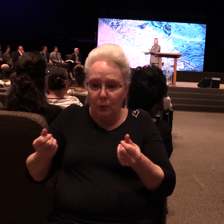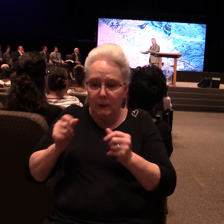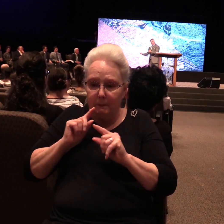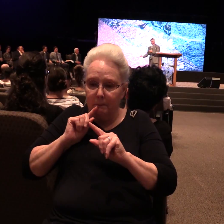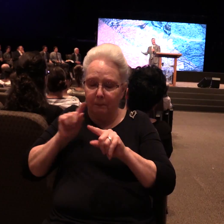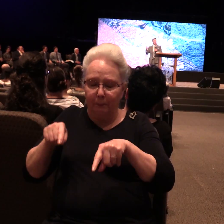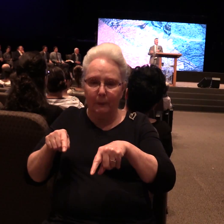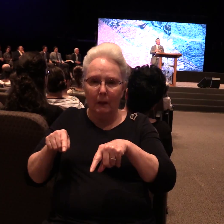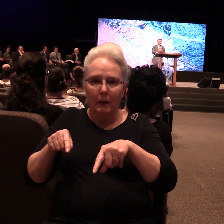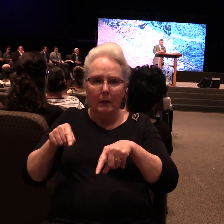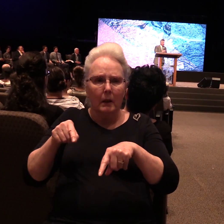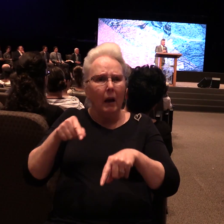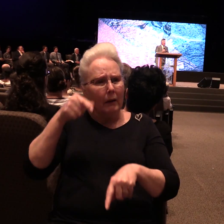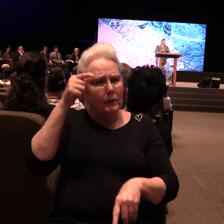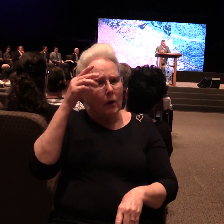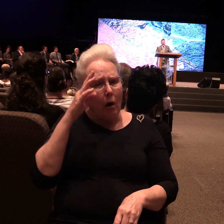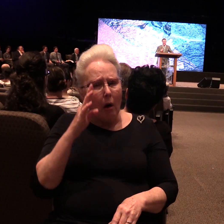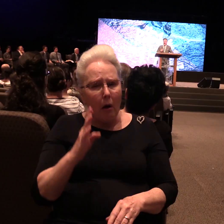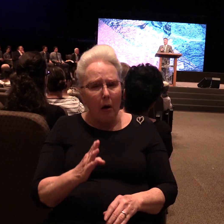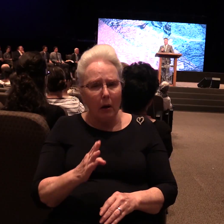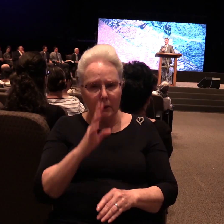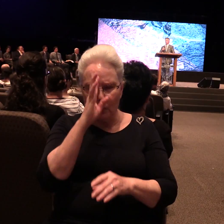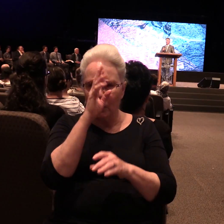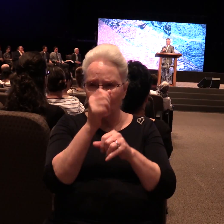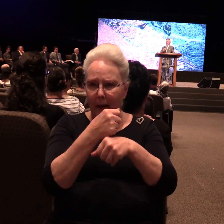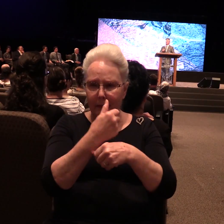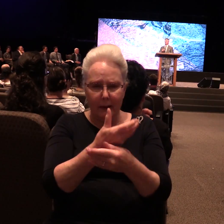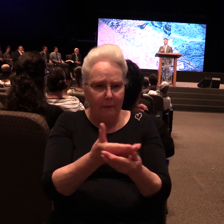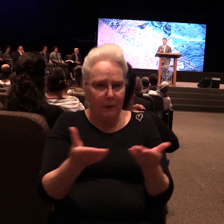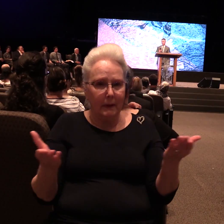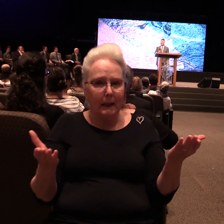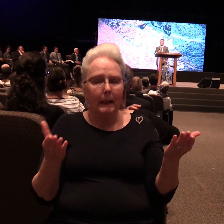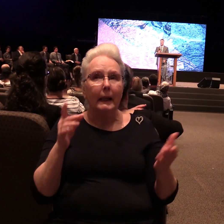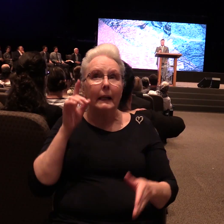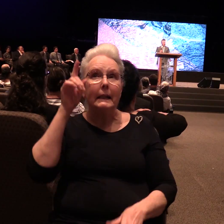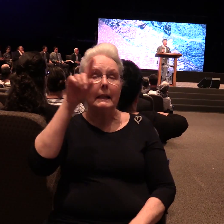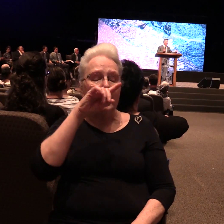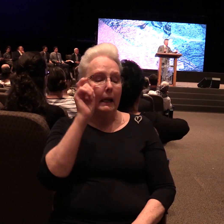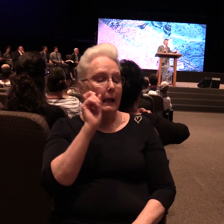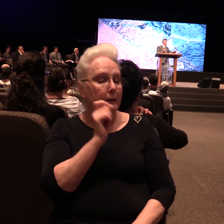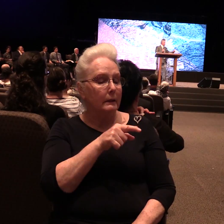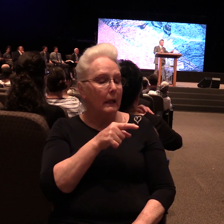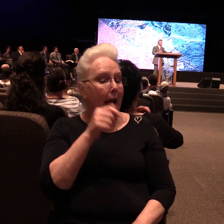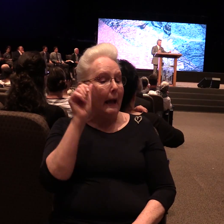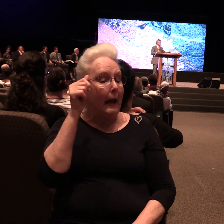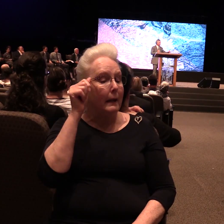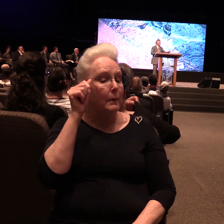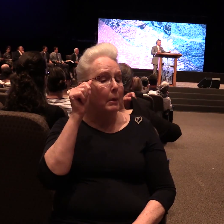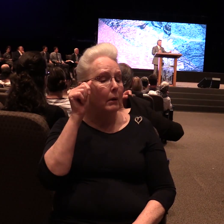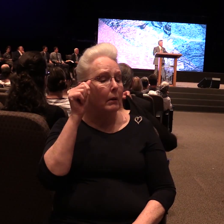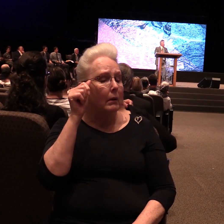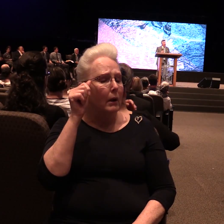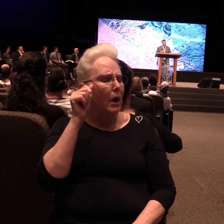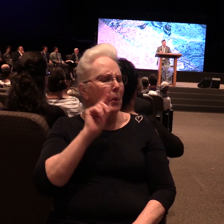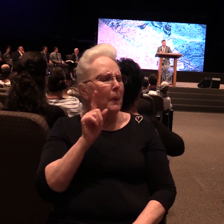Himself to create all that existed. That God poses a question. Adam! Where are you,